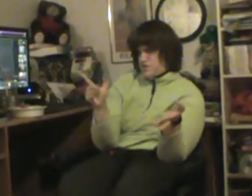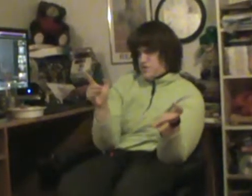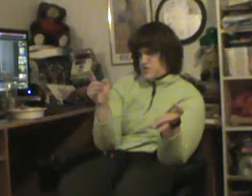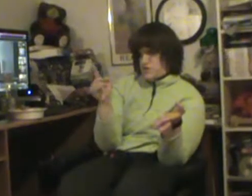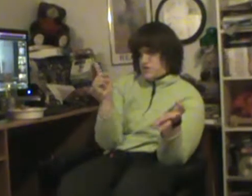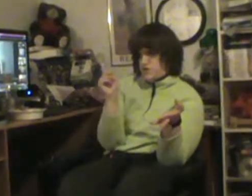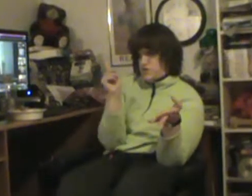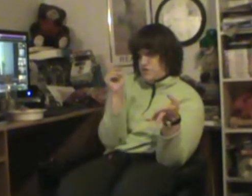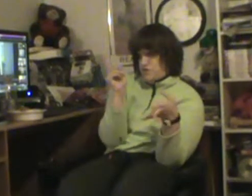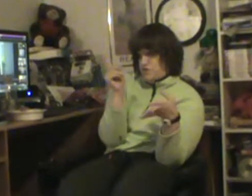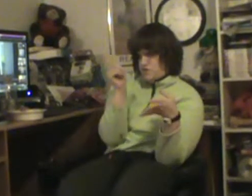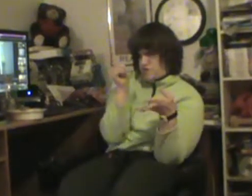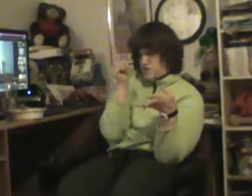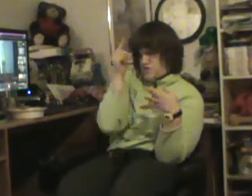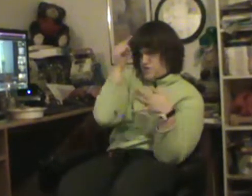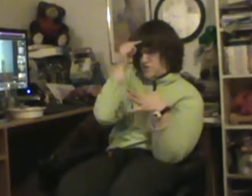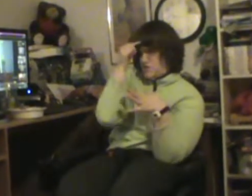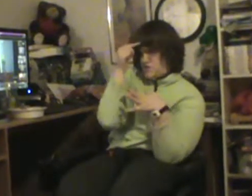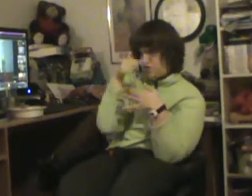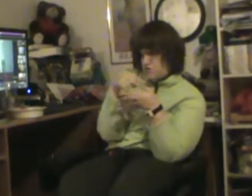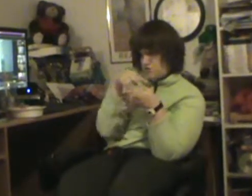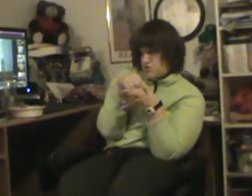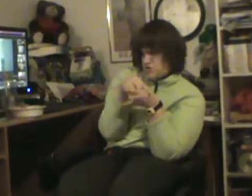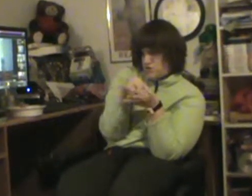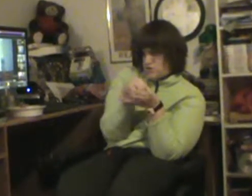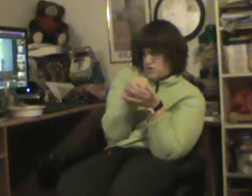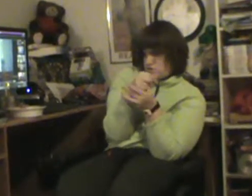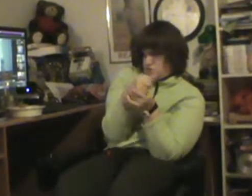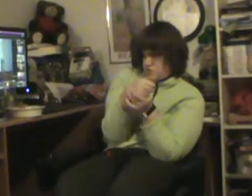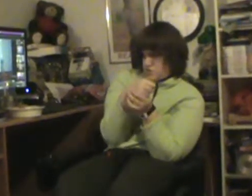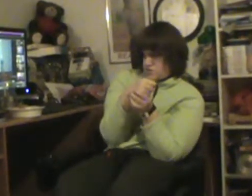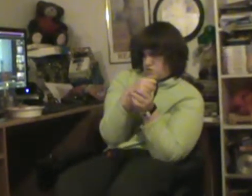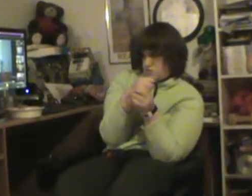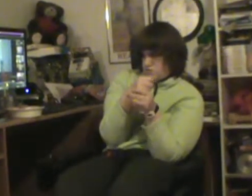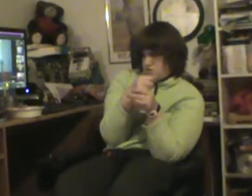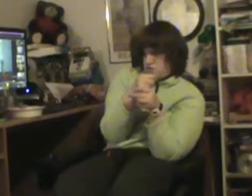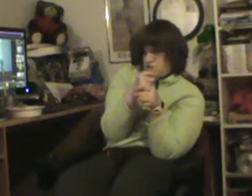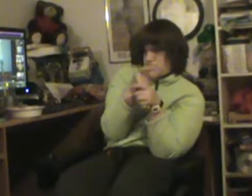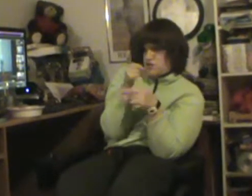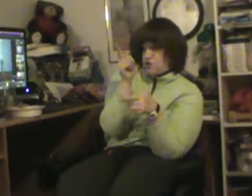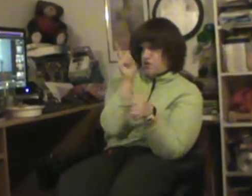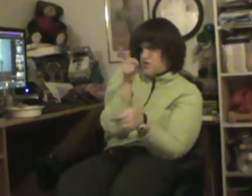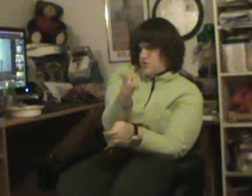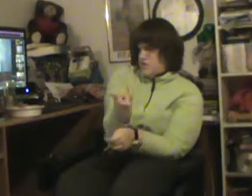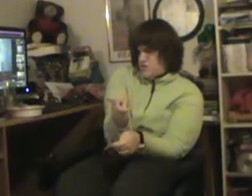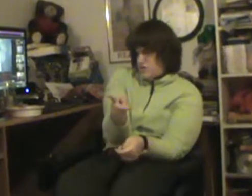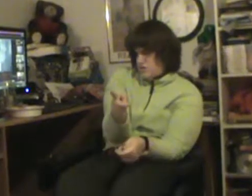I've got that much faith in you.